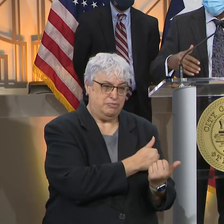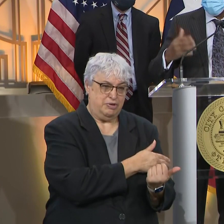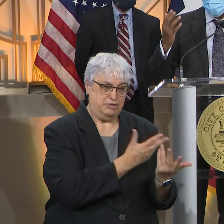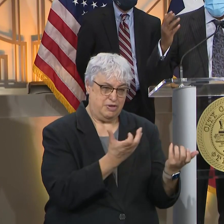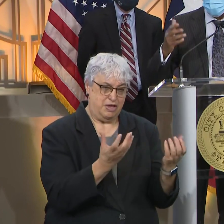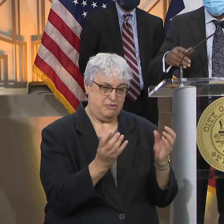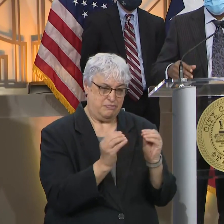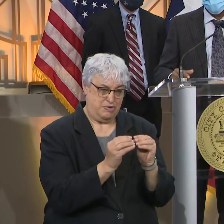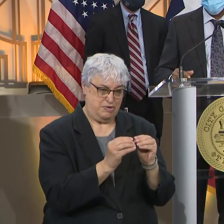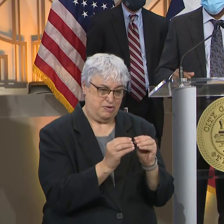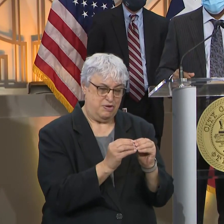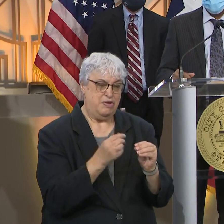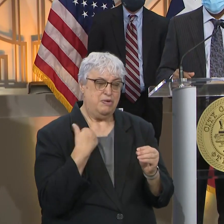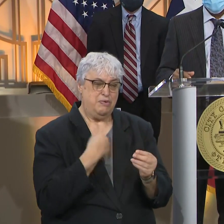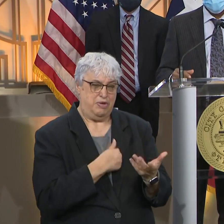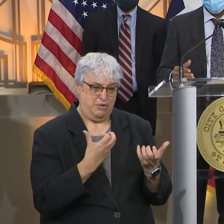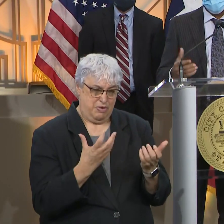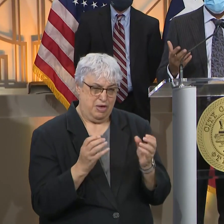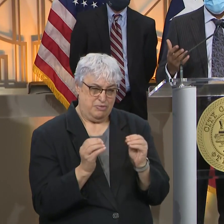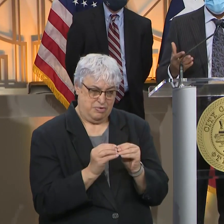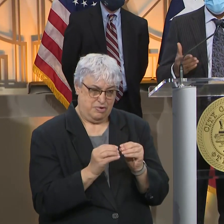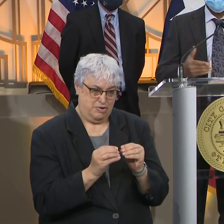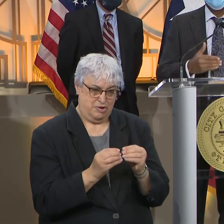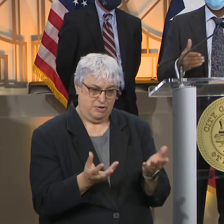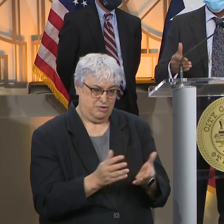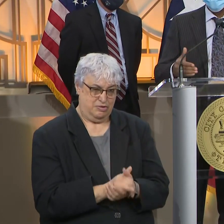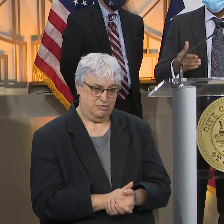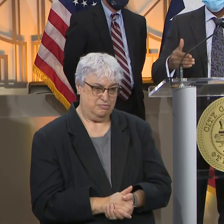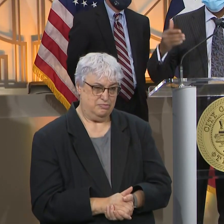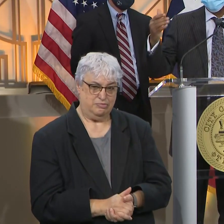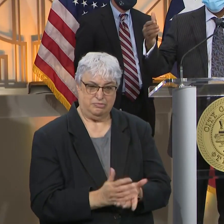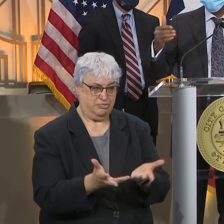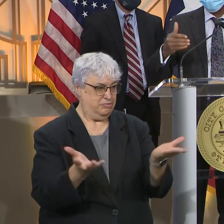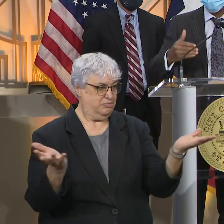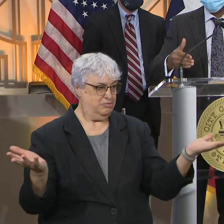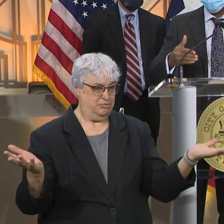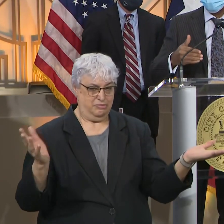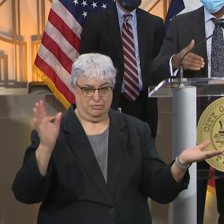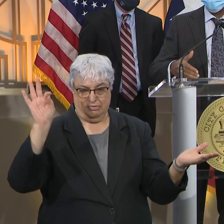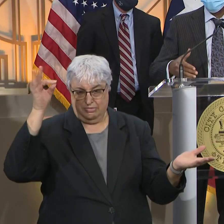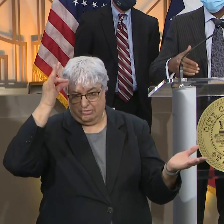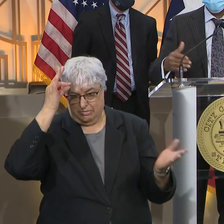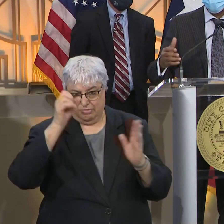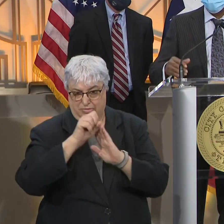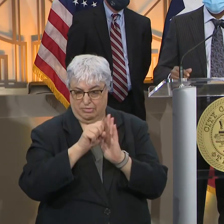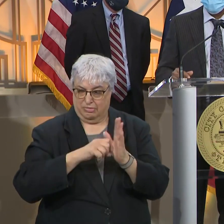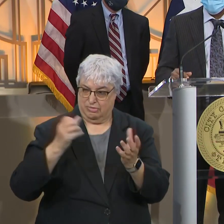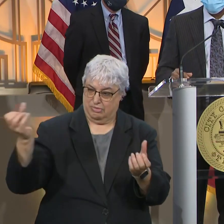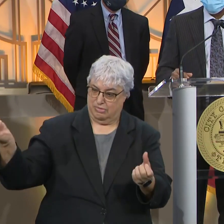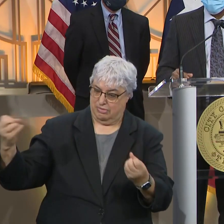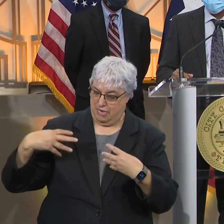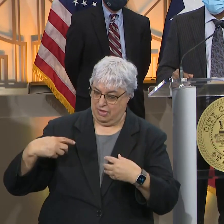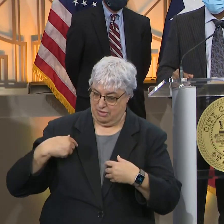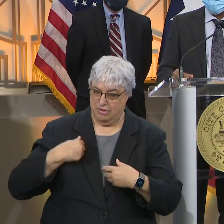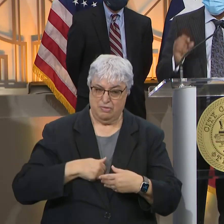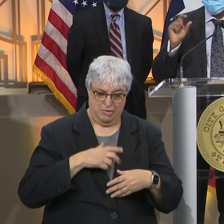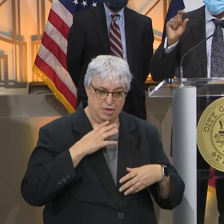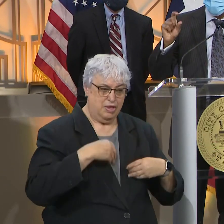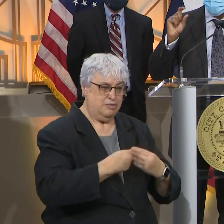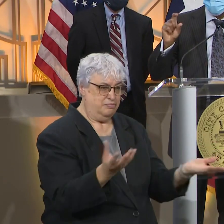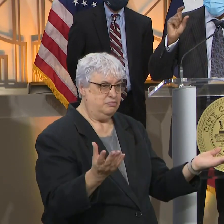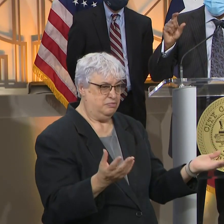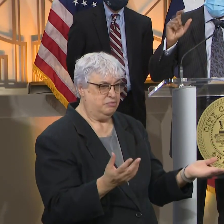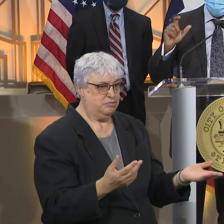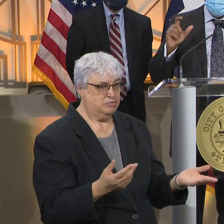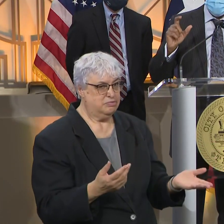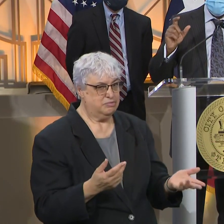more. You know, we would love to have more. So, however many of the feds and the state can provide us, we can utilize. That's a